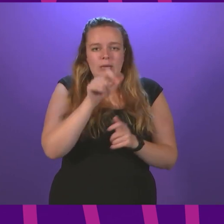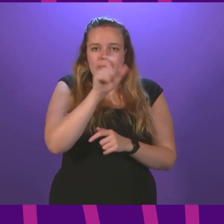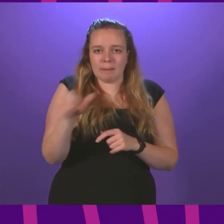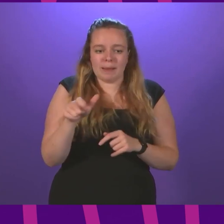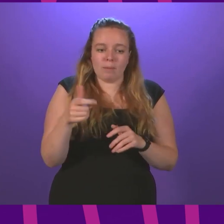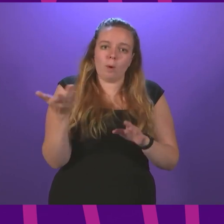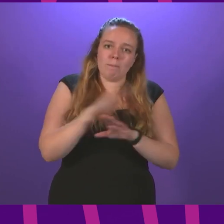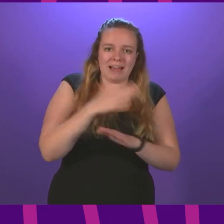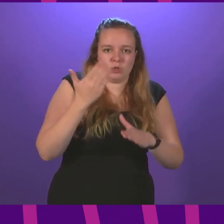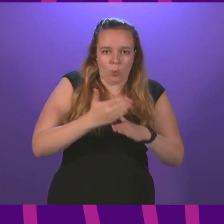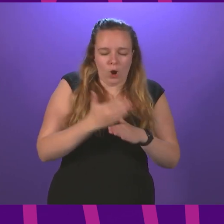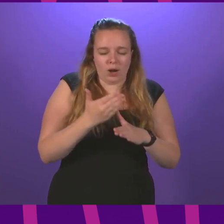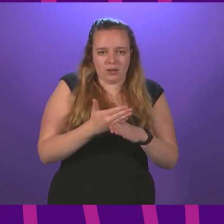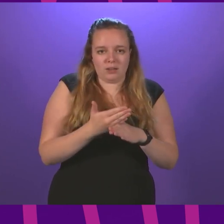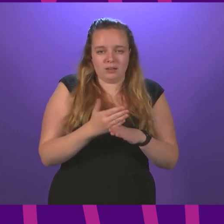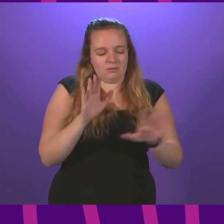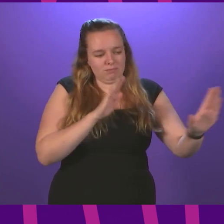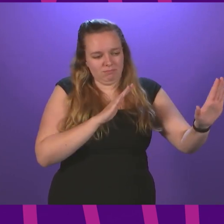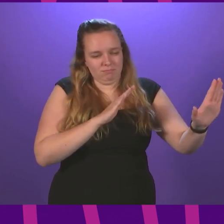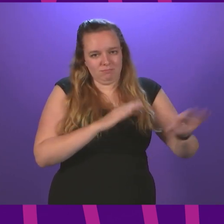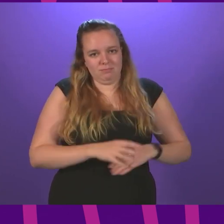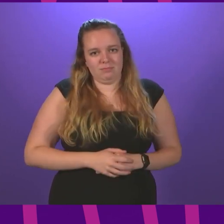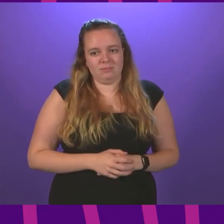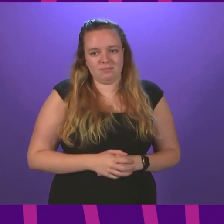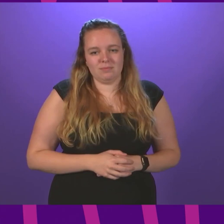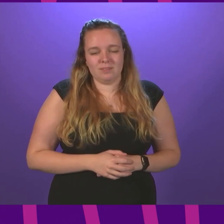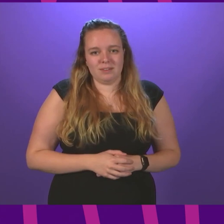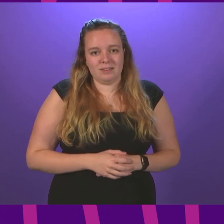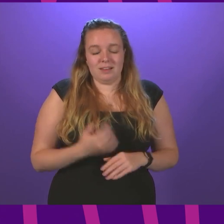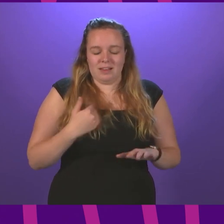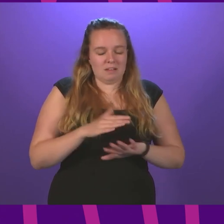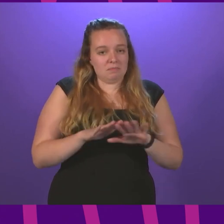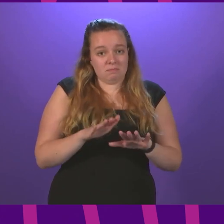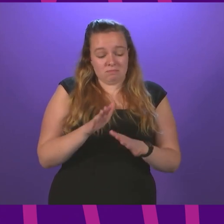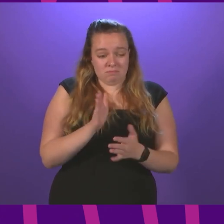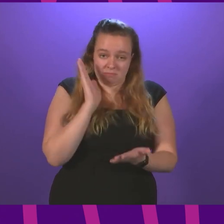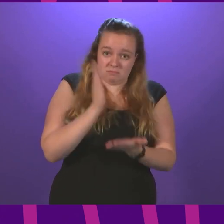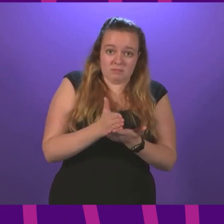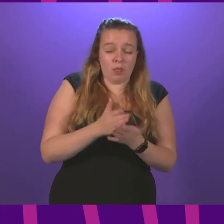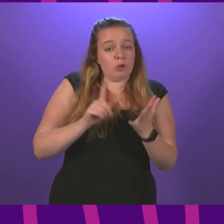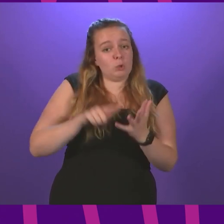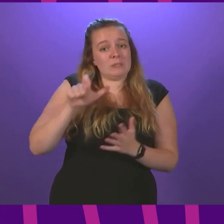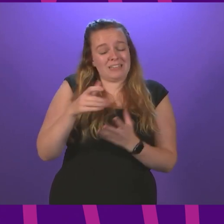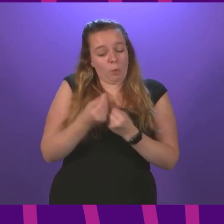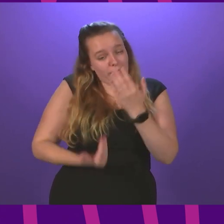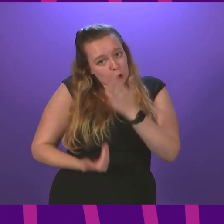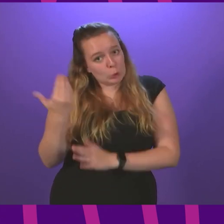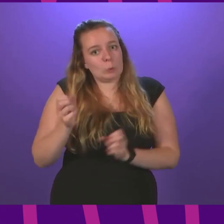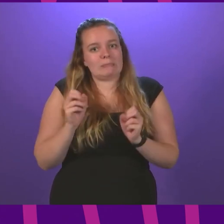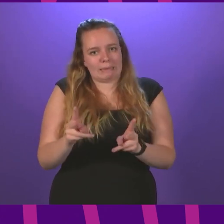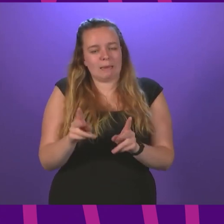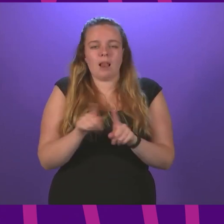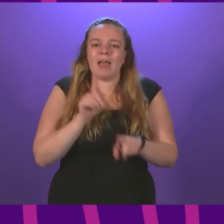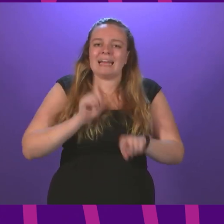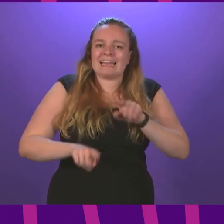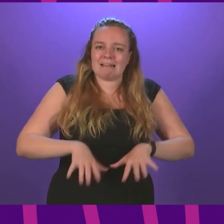enter work and have and should. No, thank you. I have no doubt that universal credit, along with the new schemes such as